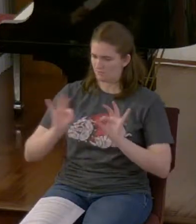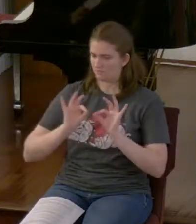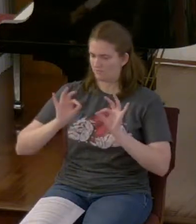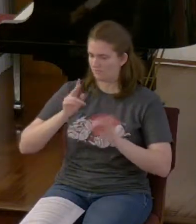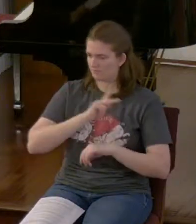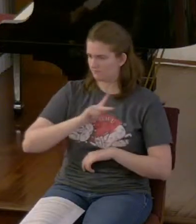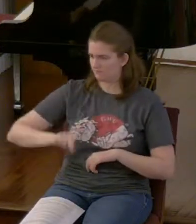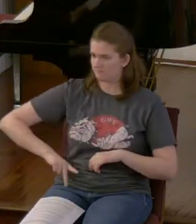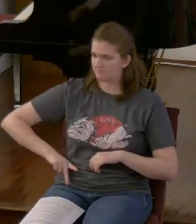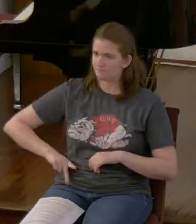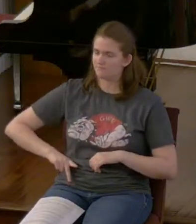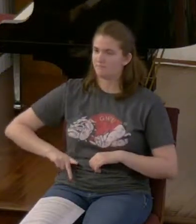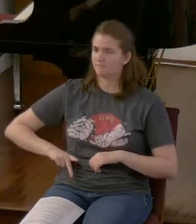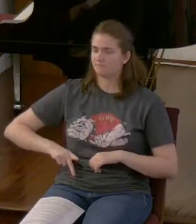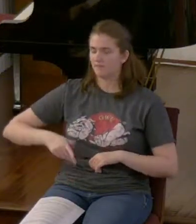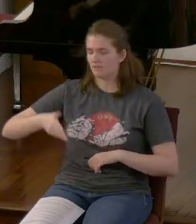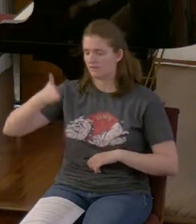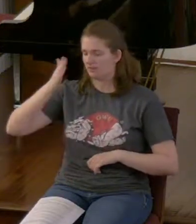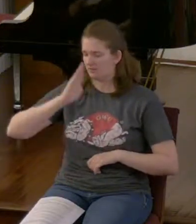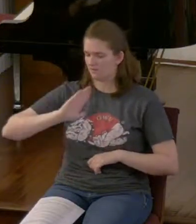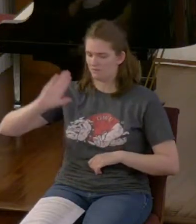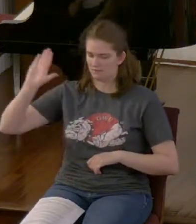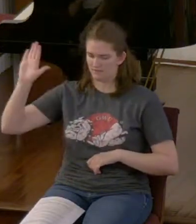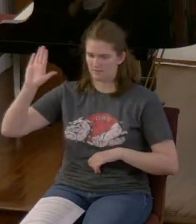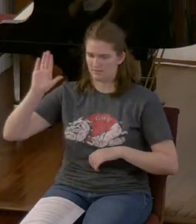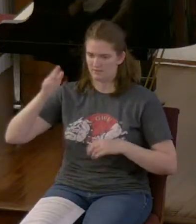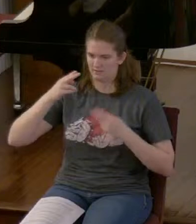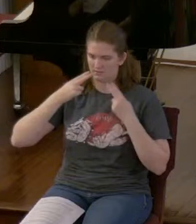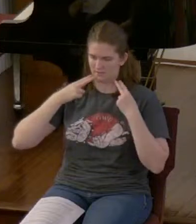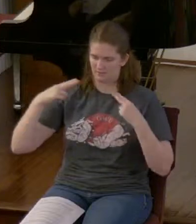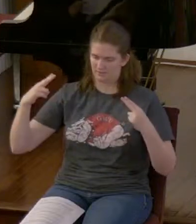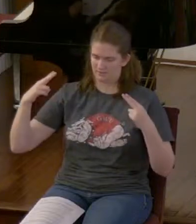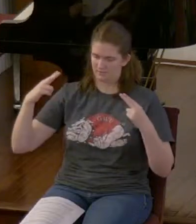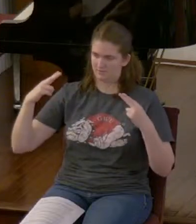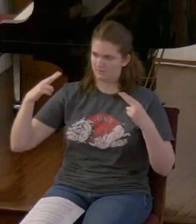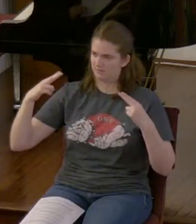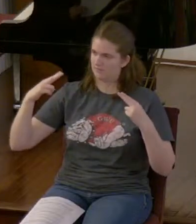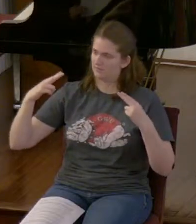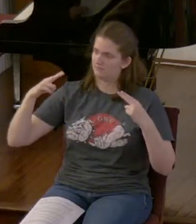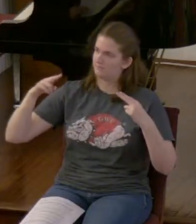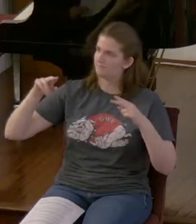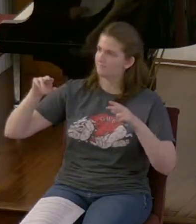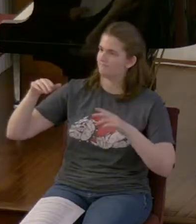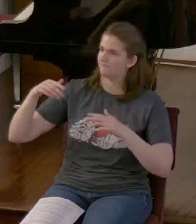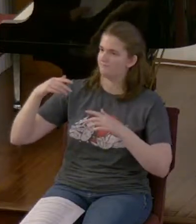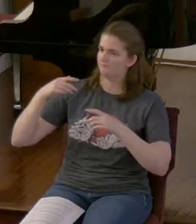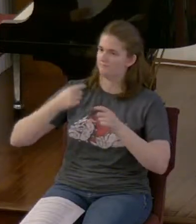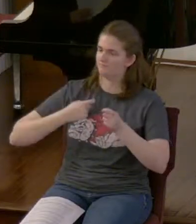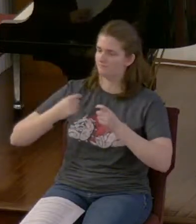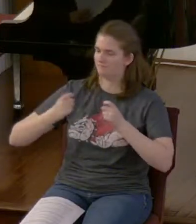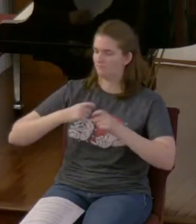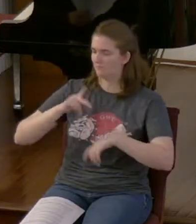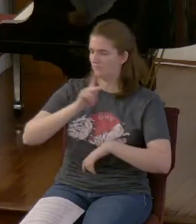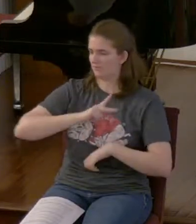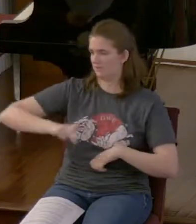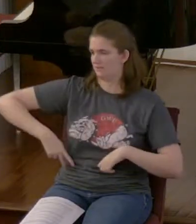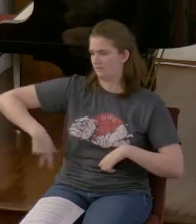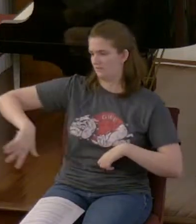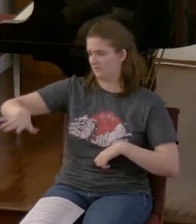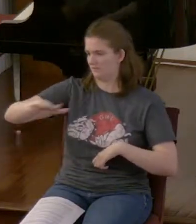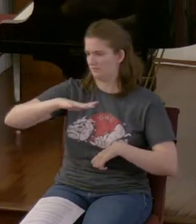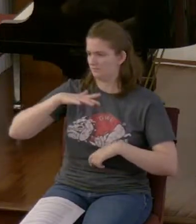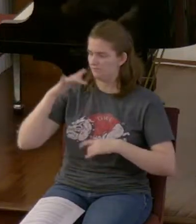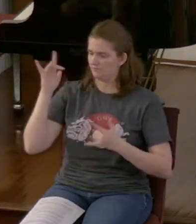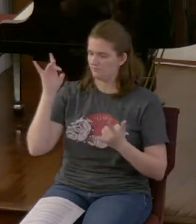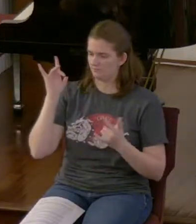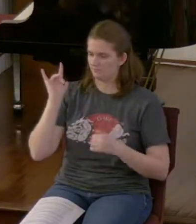will receive the kingdom and possess the kingdom forever for all ages to come So